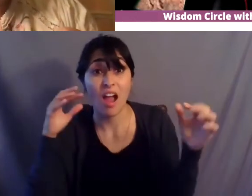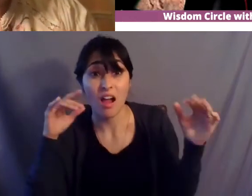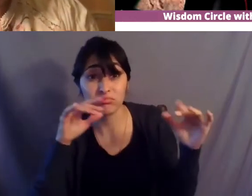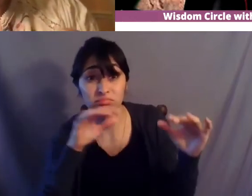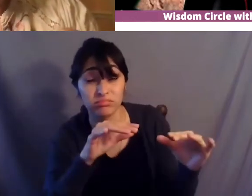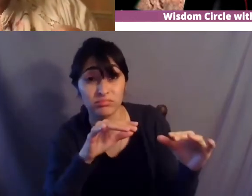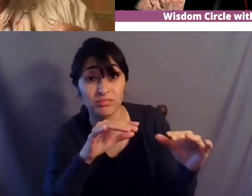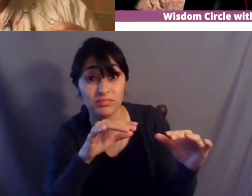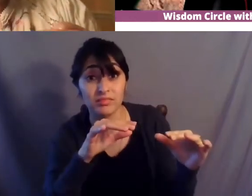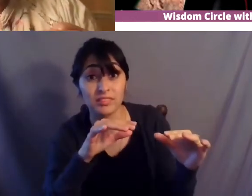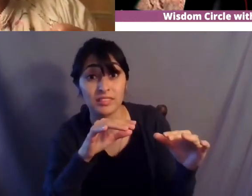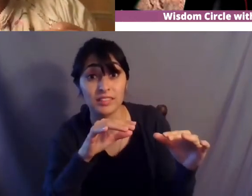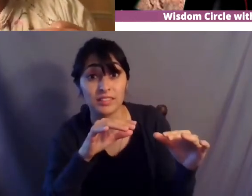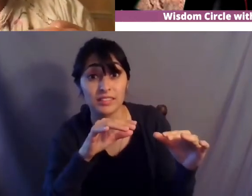middle